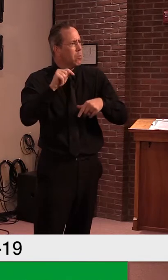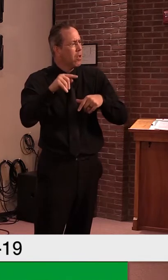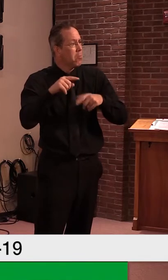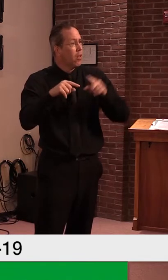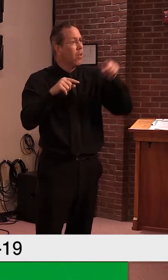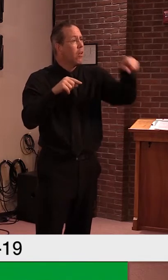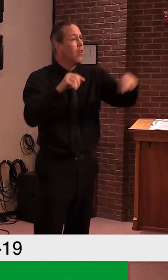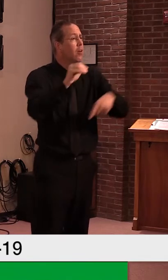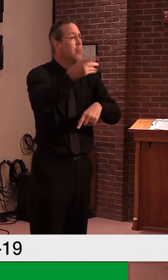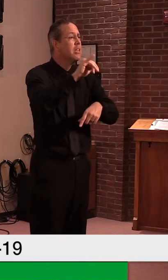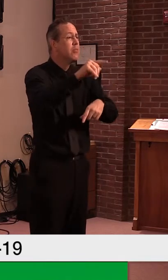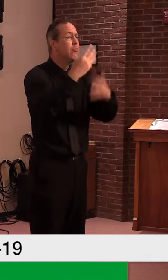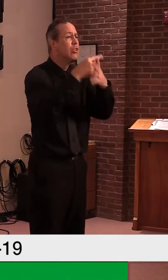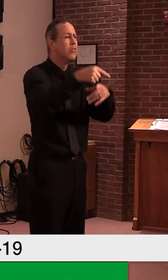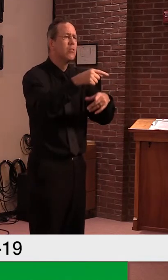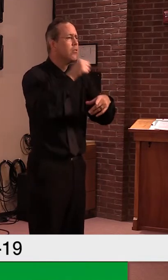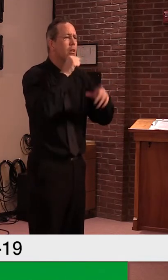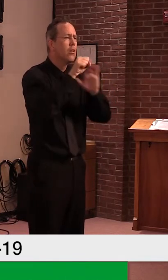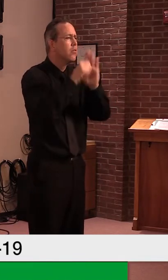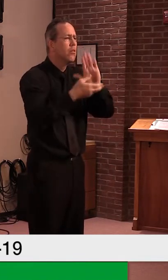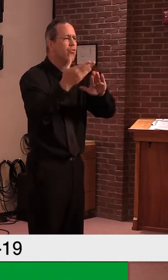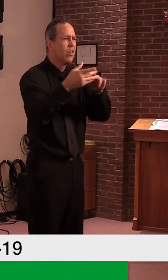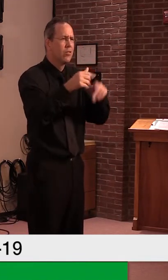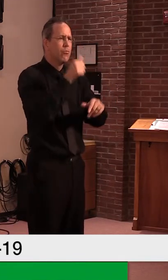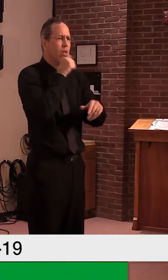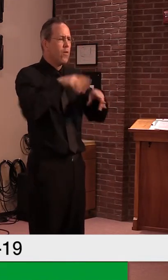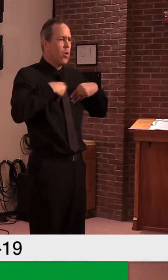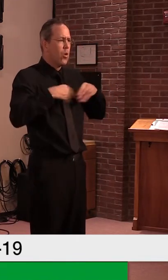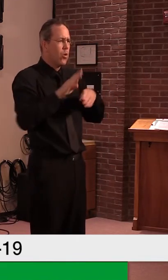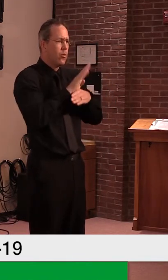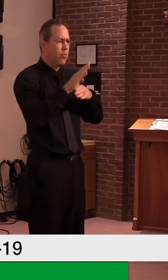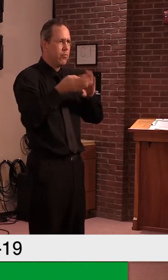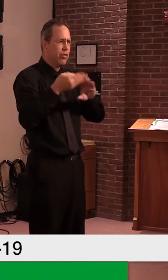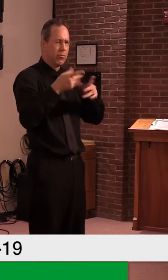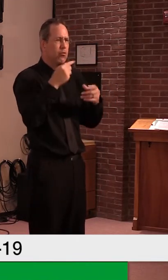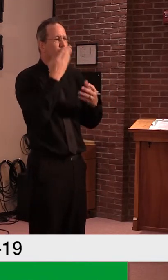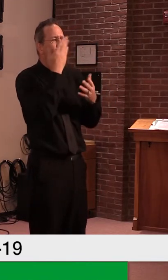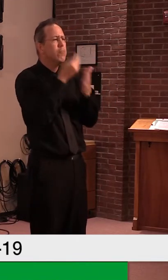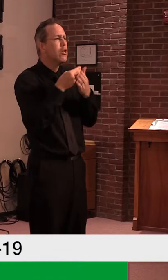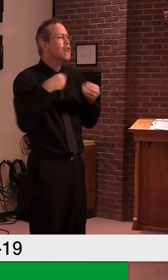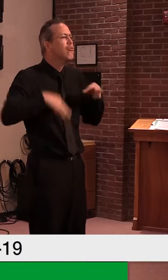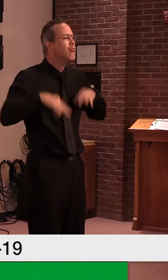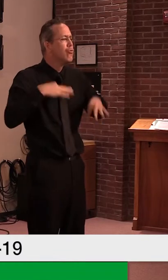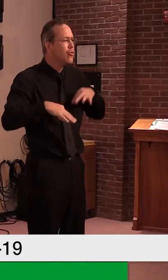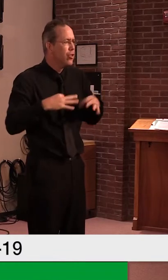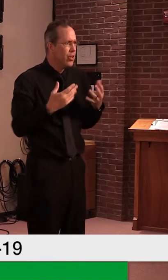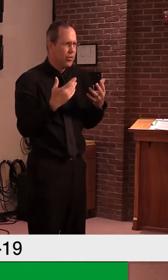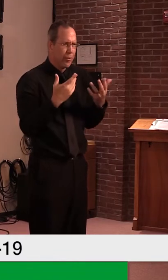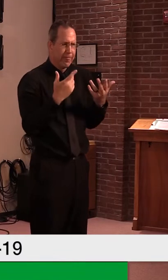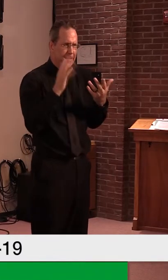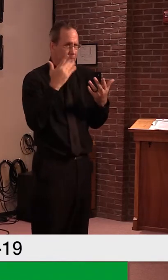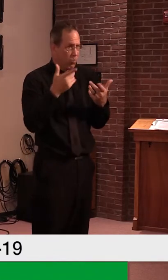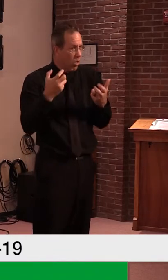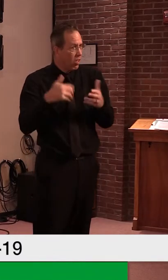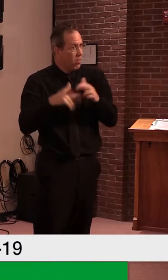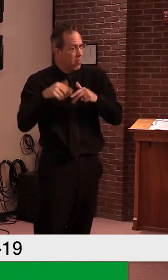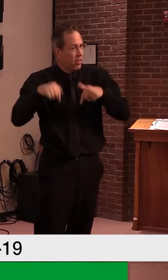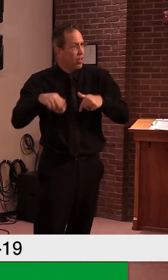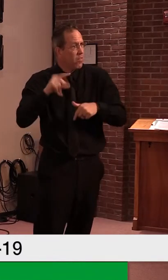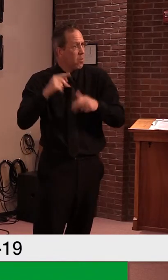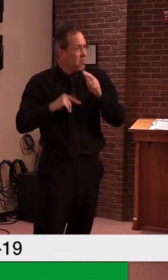to start looking hard at, uh, perhaps building an in-state facility? I think as the governor mentioned, um,